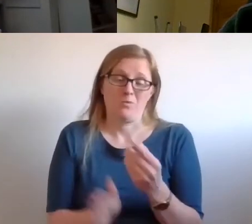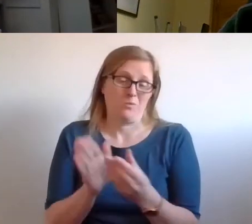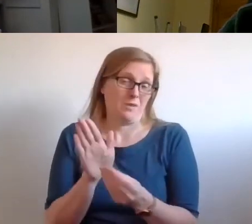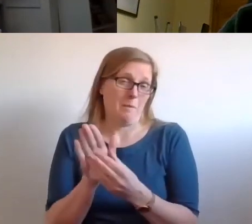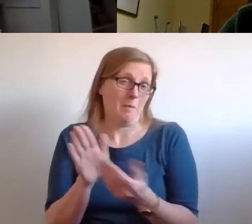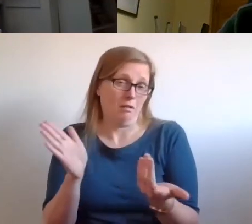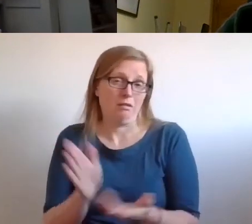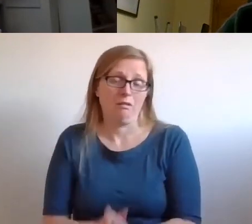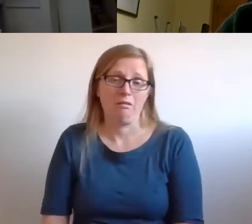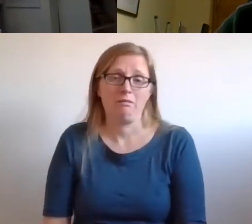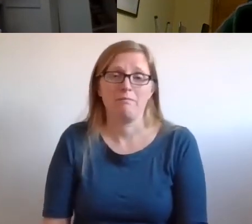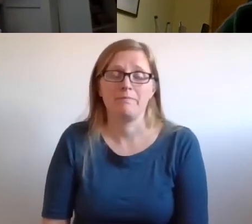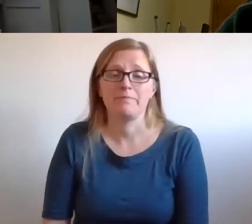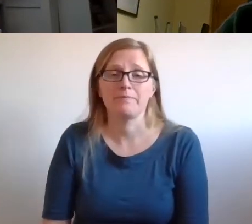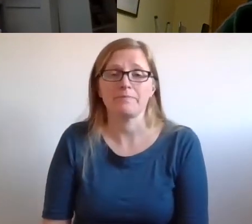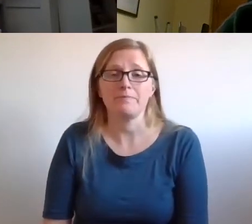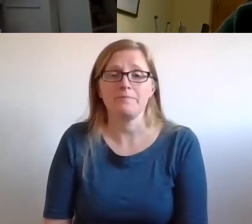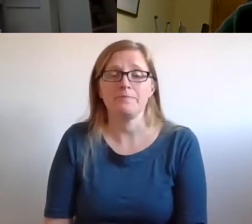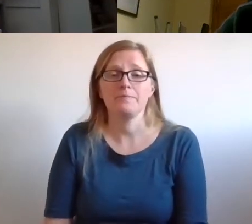that has been successfully used.